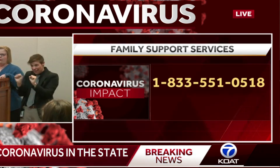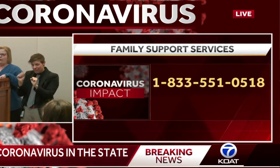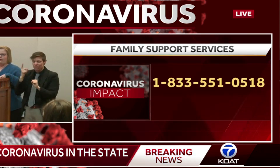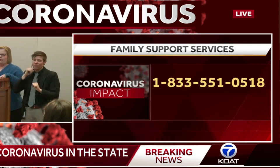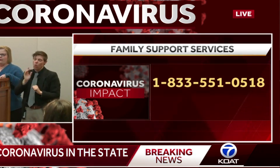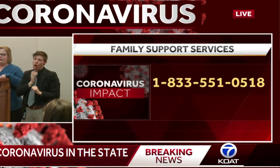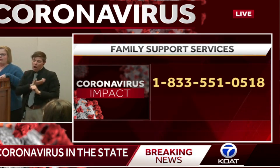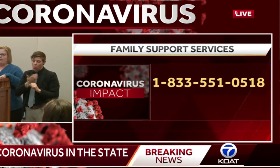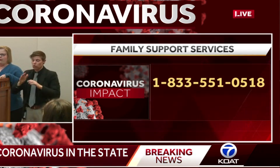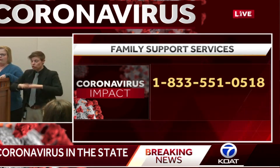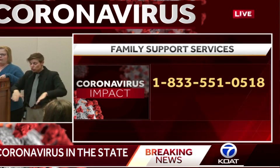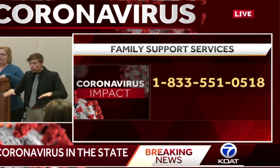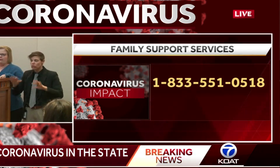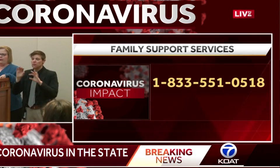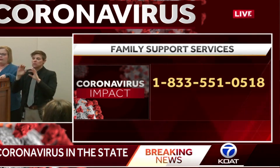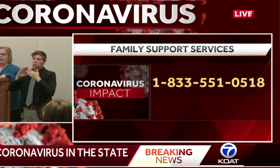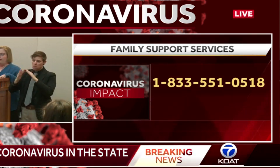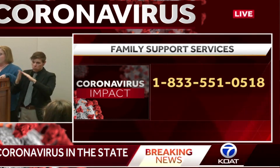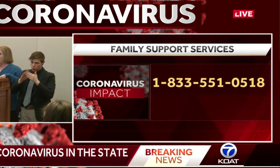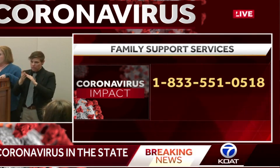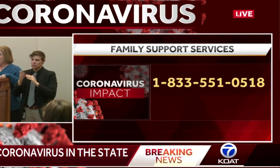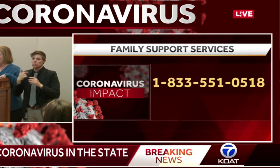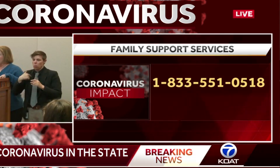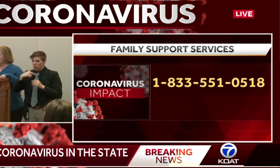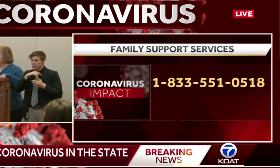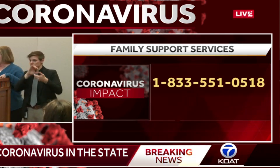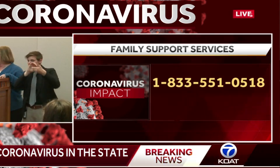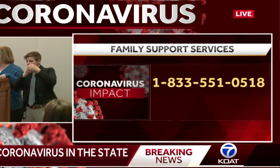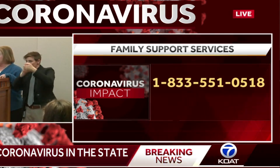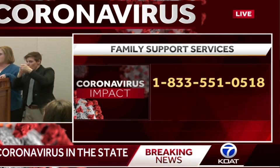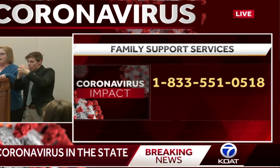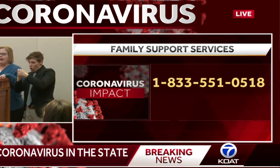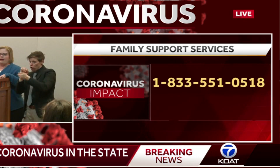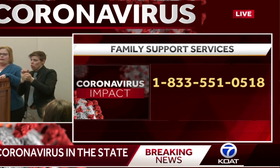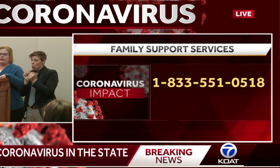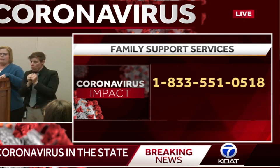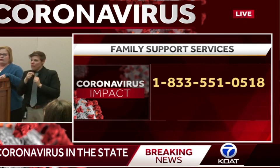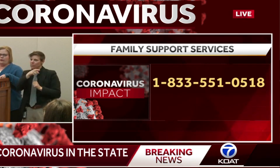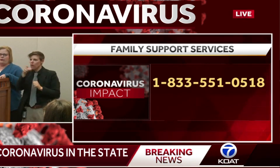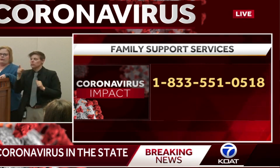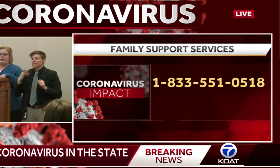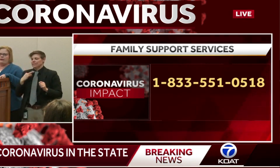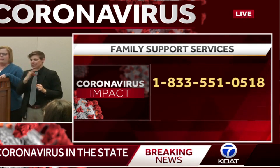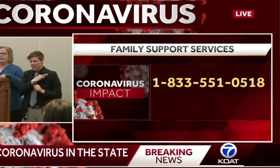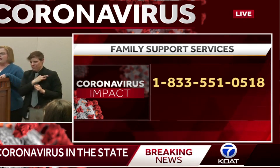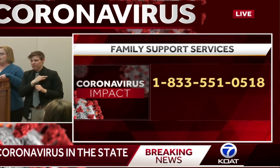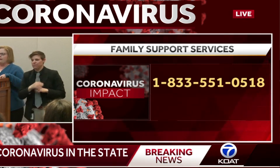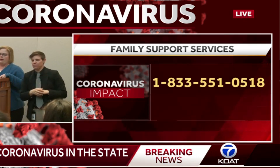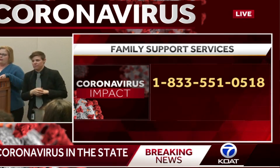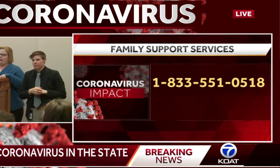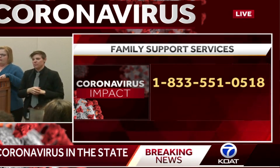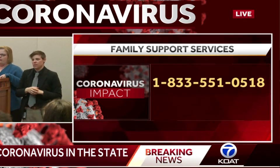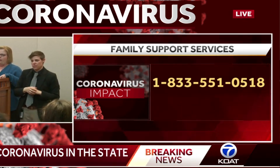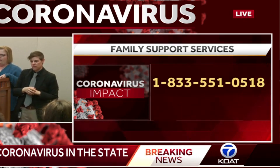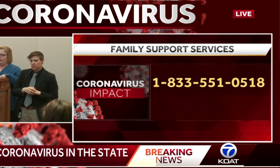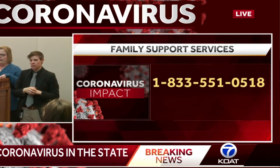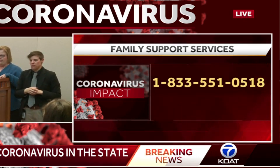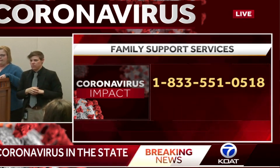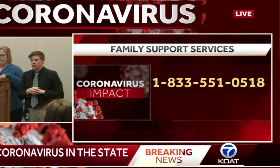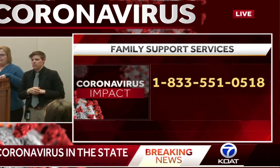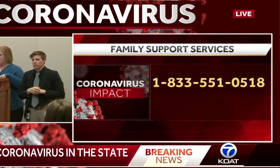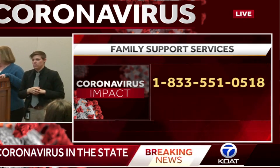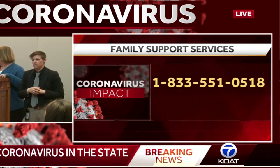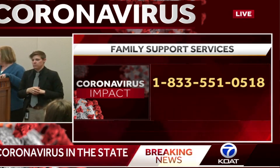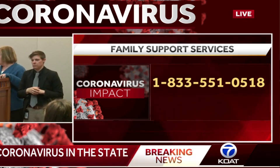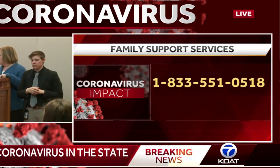important. So we're going to do this in partnership with our providers and with families and with children, youth and families, and the public education department.